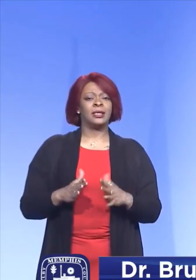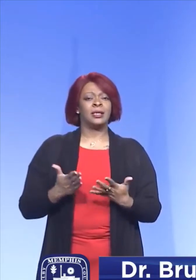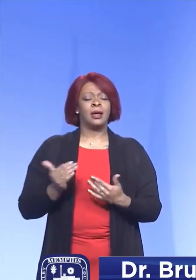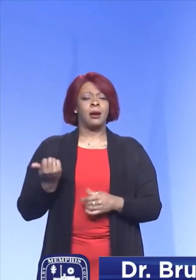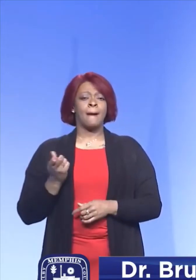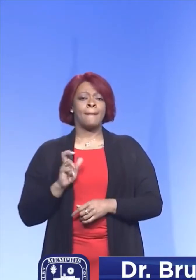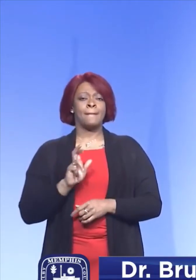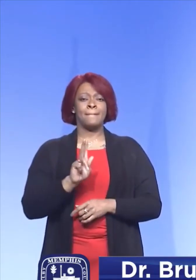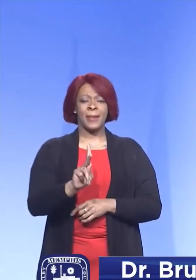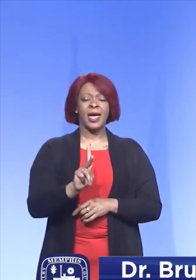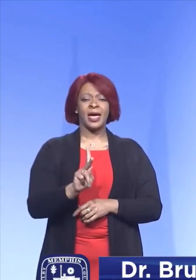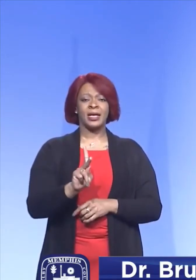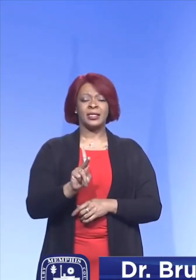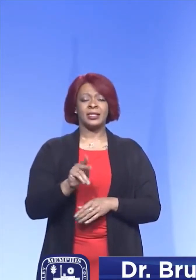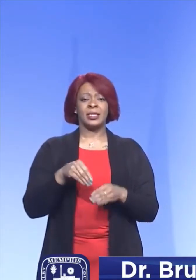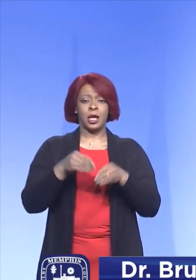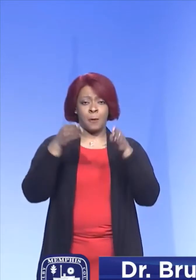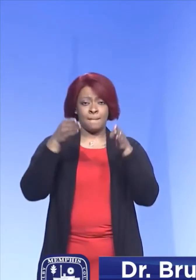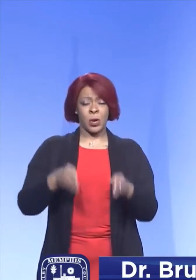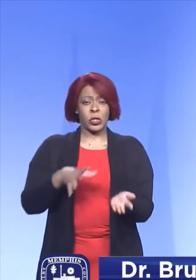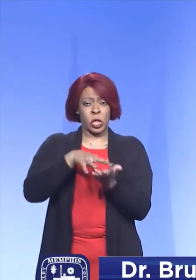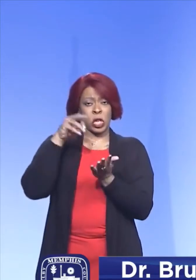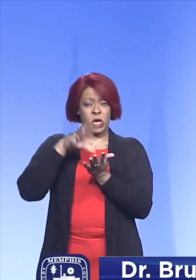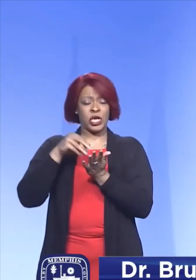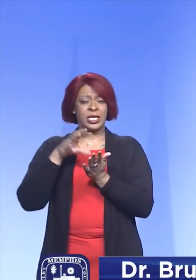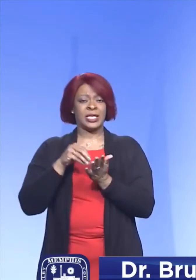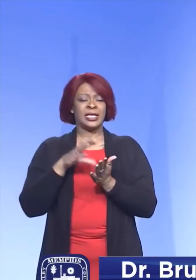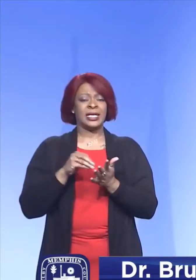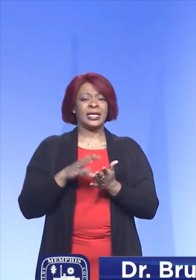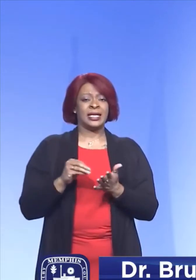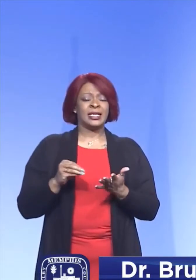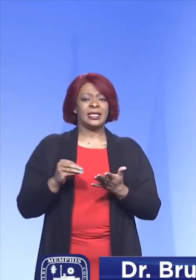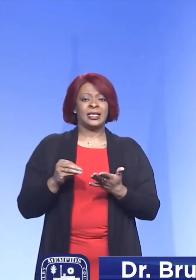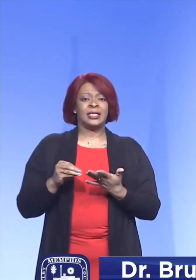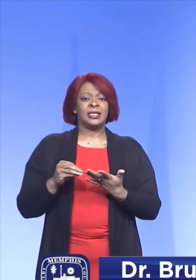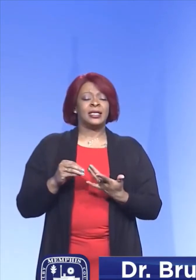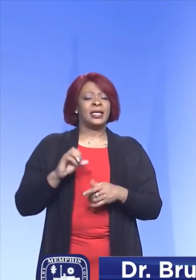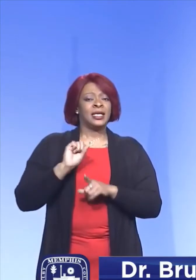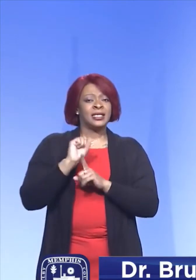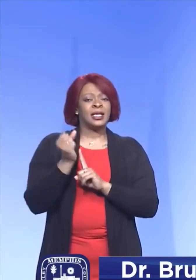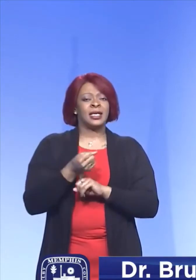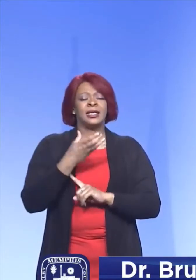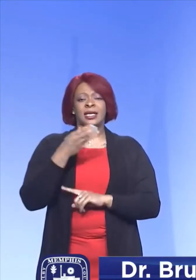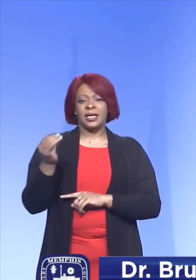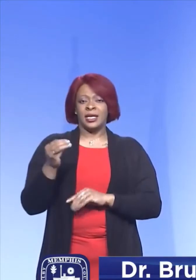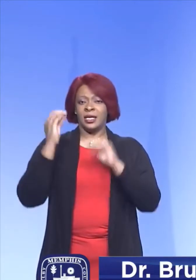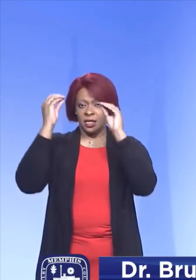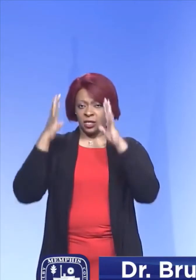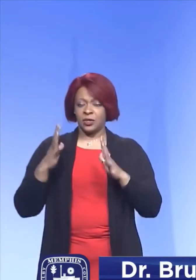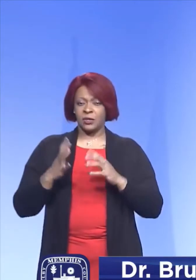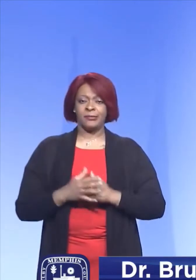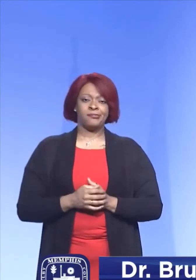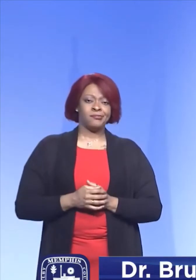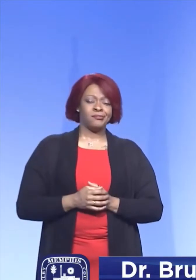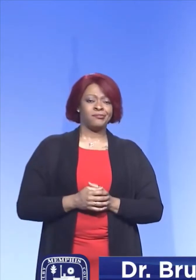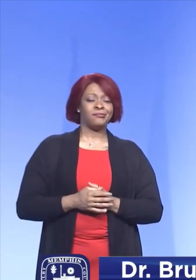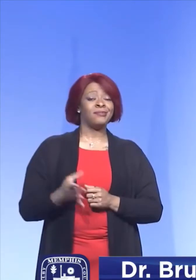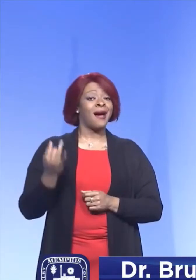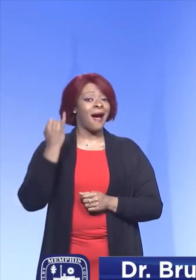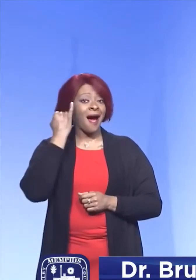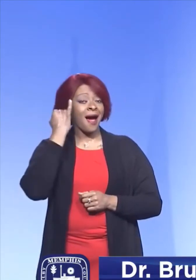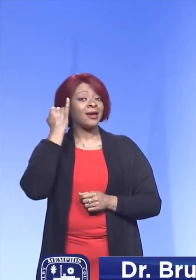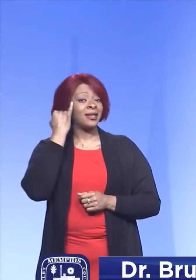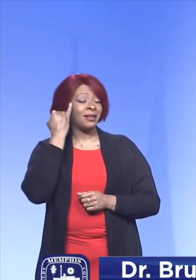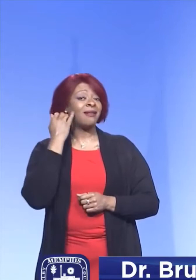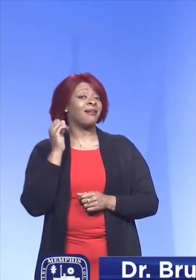back to in-person class settings and teachers, the ideal situation would